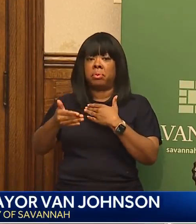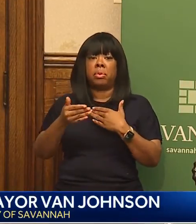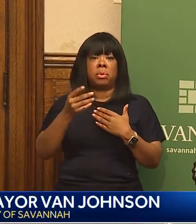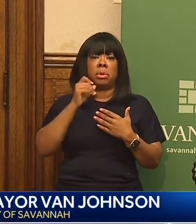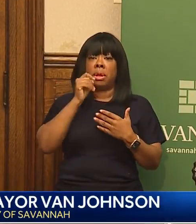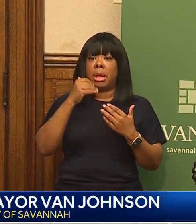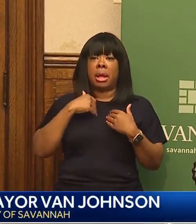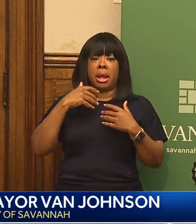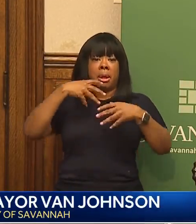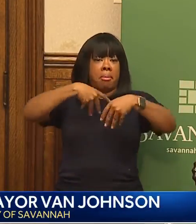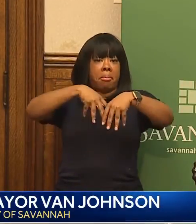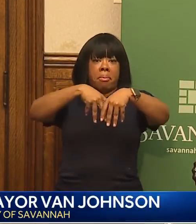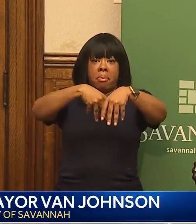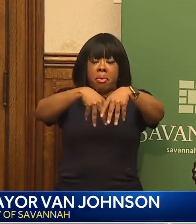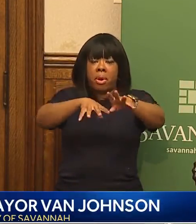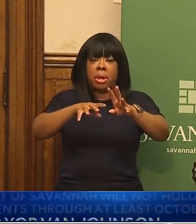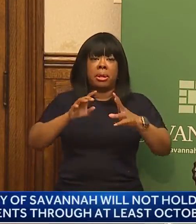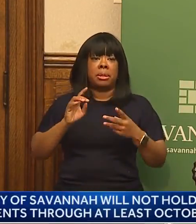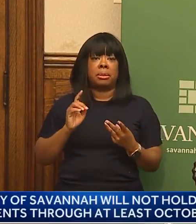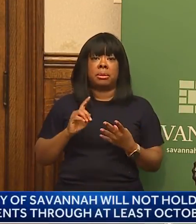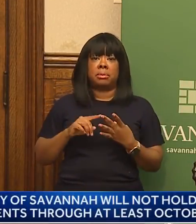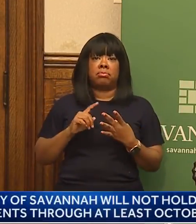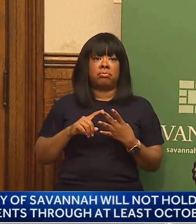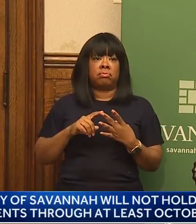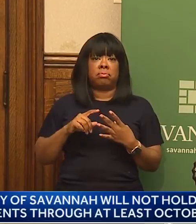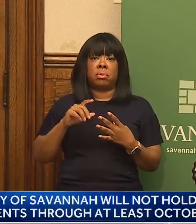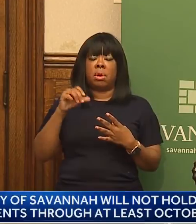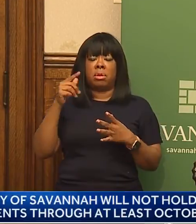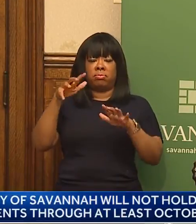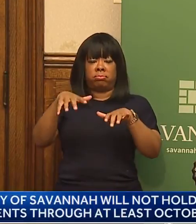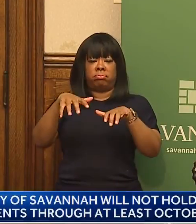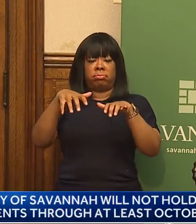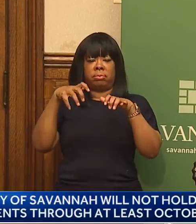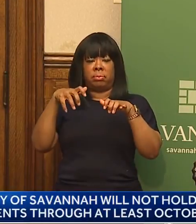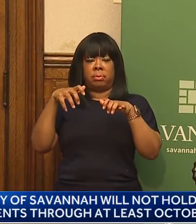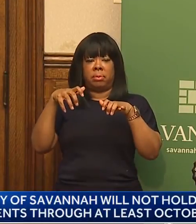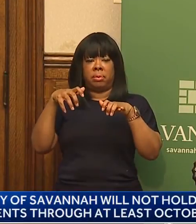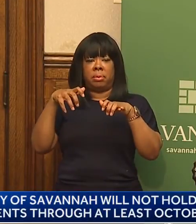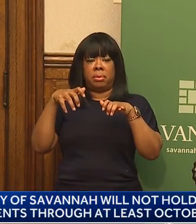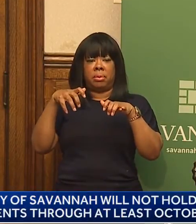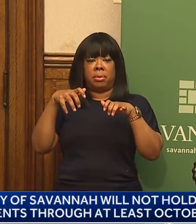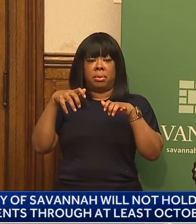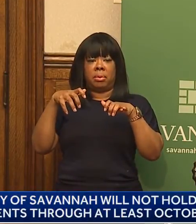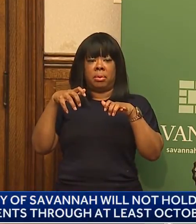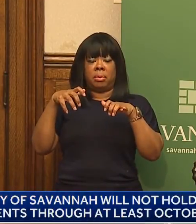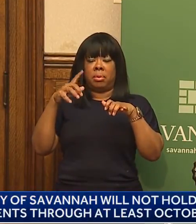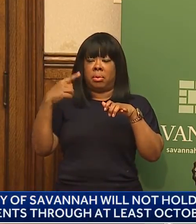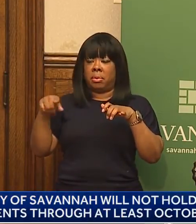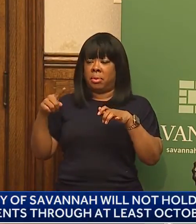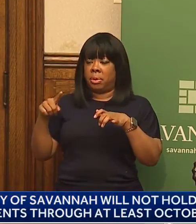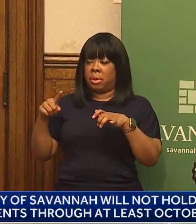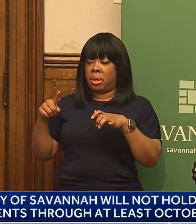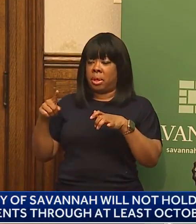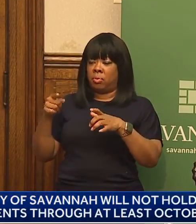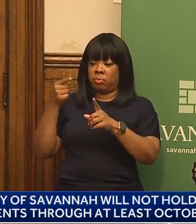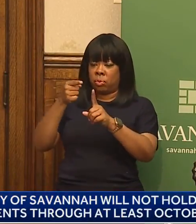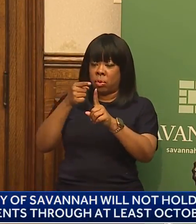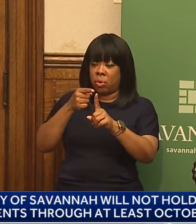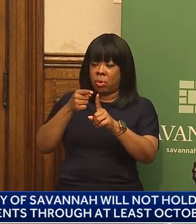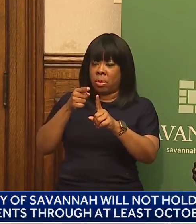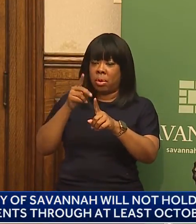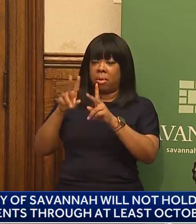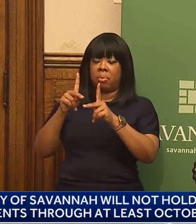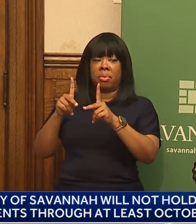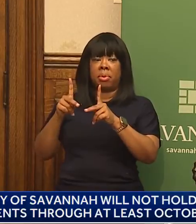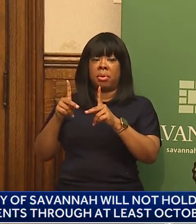haven't had, we've had some large events that clearly went low contrary to what we were intending and we realized that